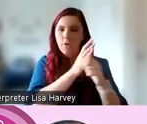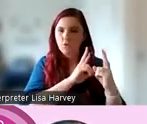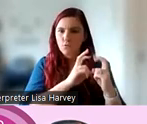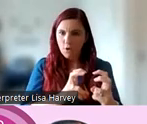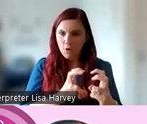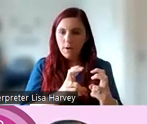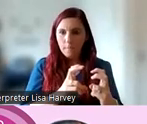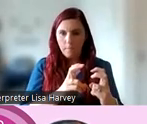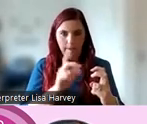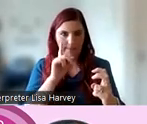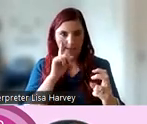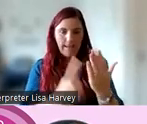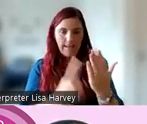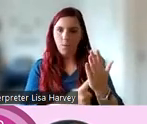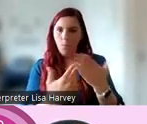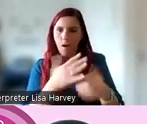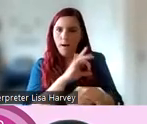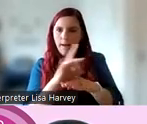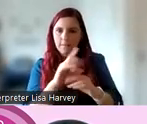deciding what research should be done and how.